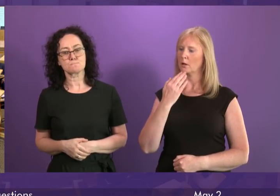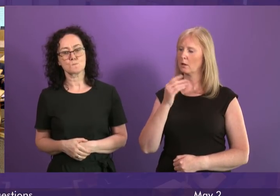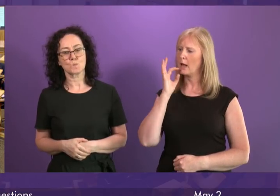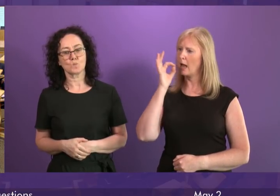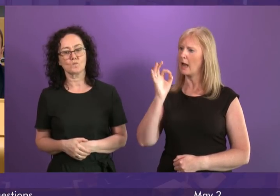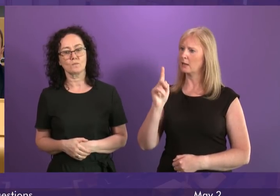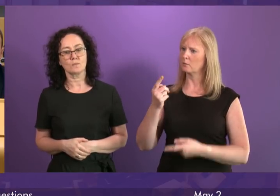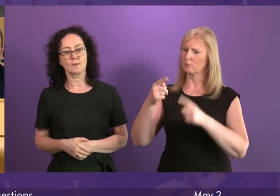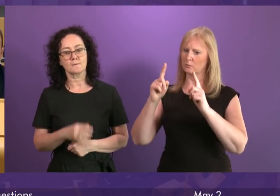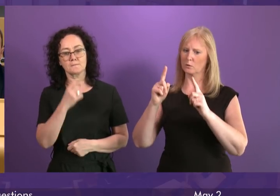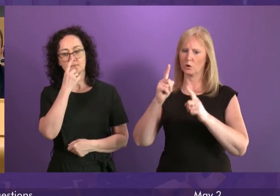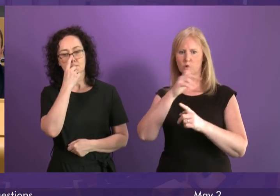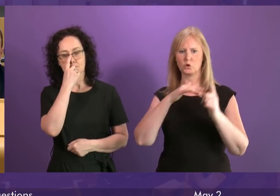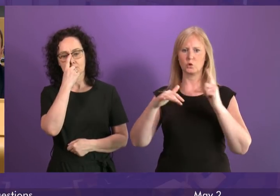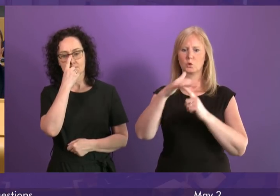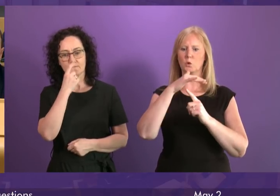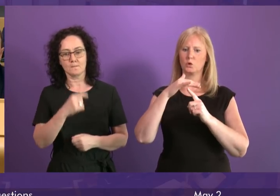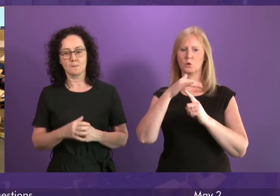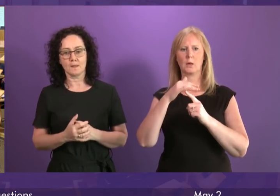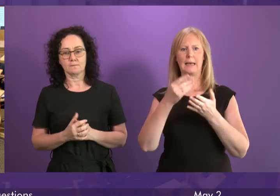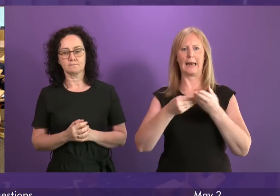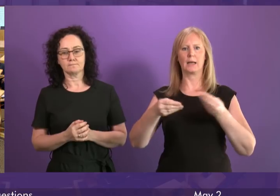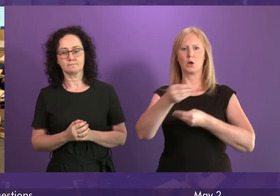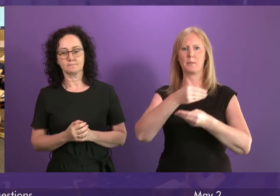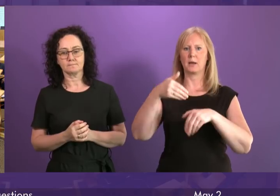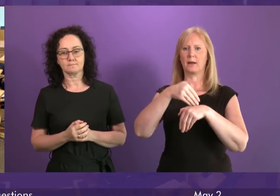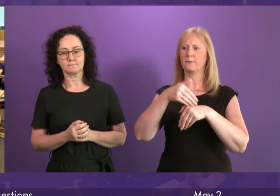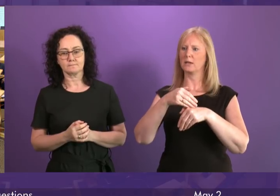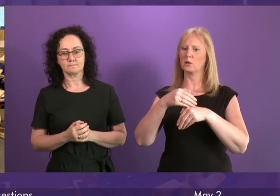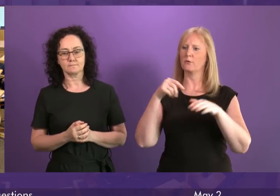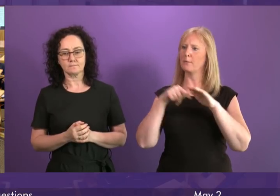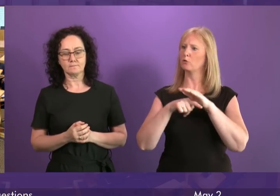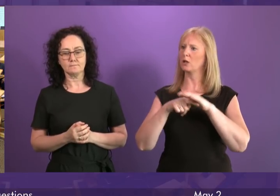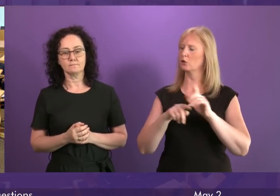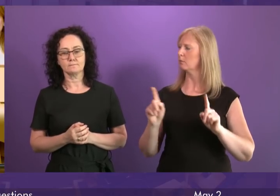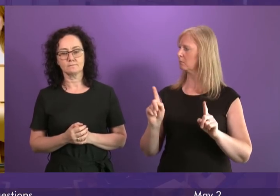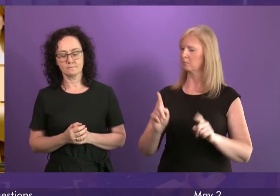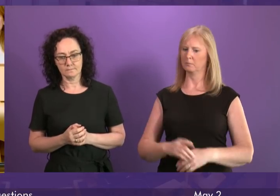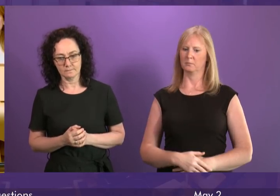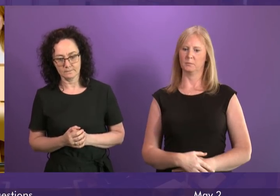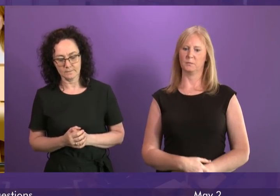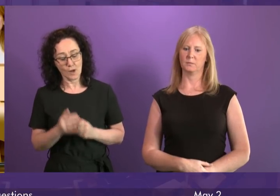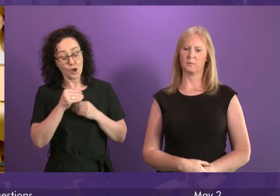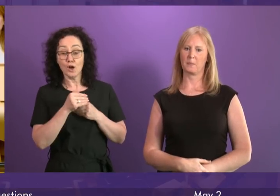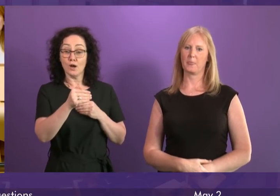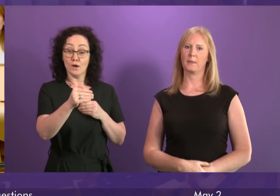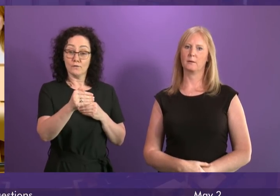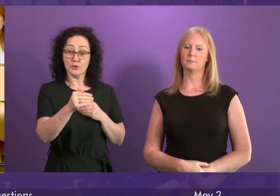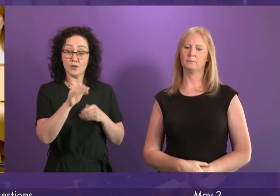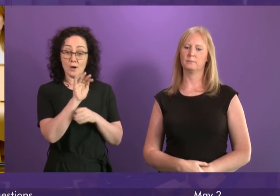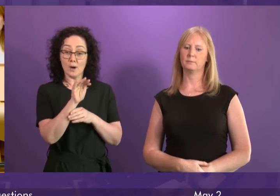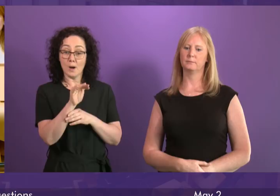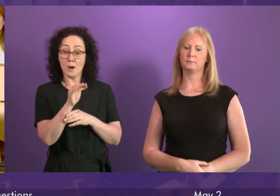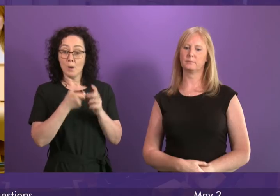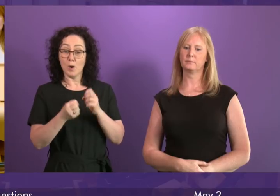what the social and economic impacts are of immigration. First minister All of Scotland's future population growth is projected to come from migration